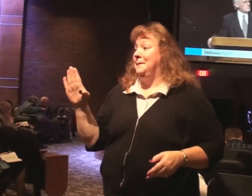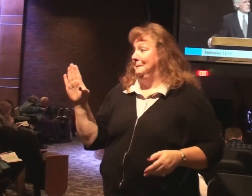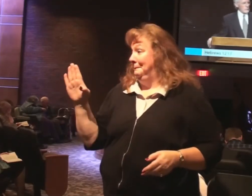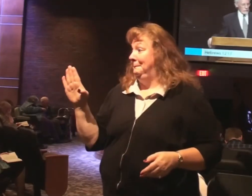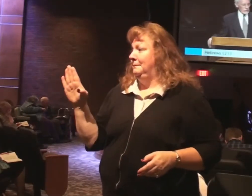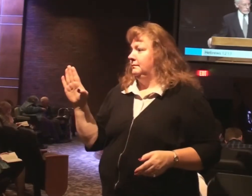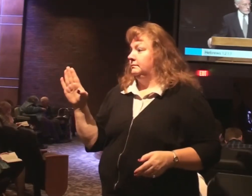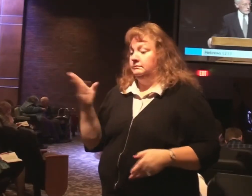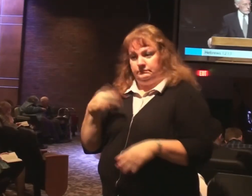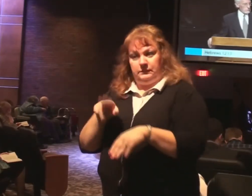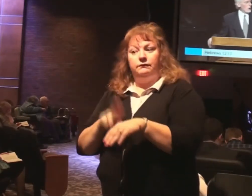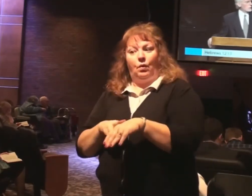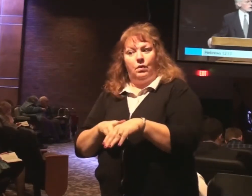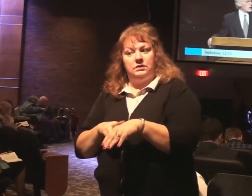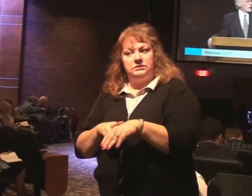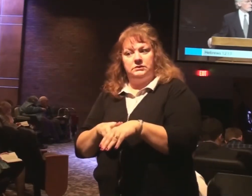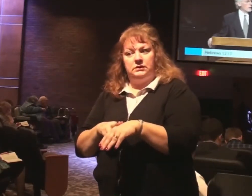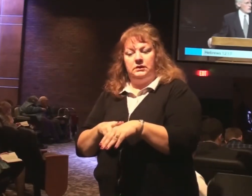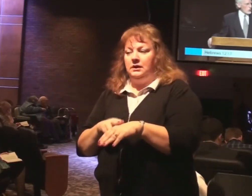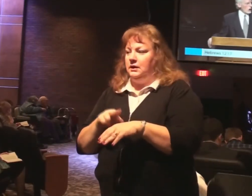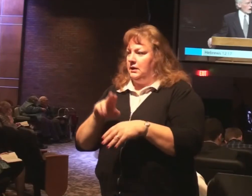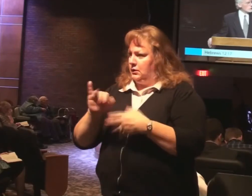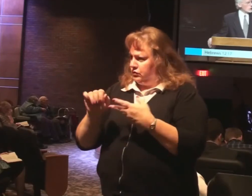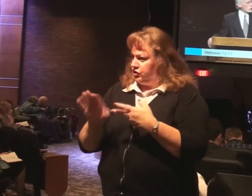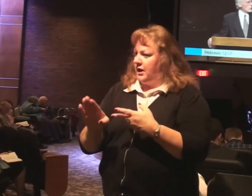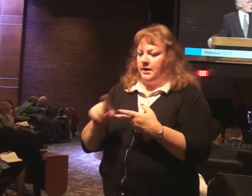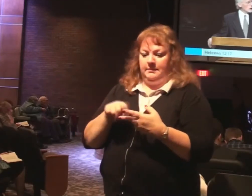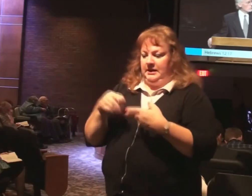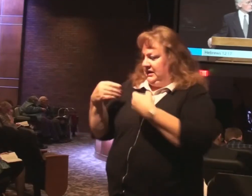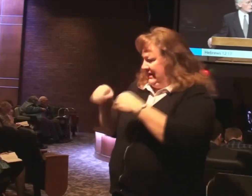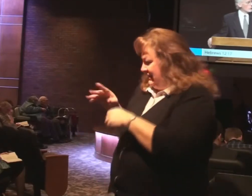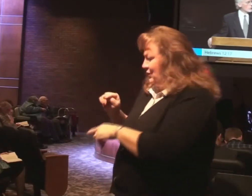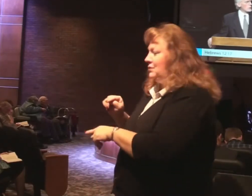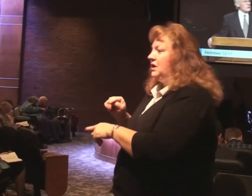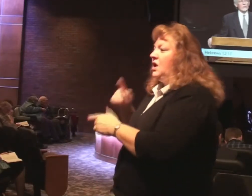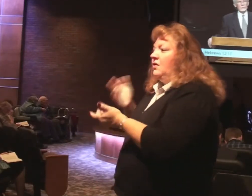Of course. It belonged to Jacob. It belonged Esau had sold it to him for a bowl of soup.